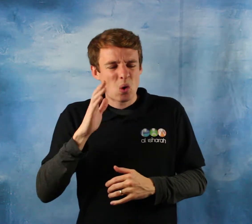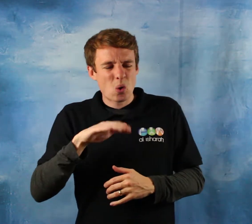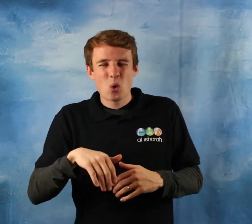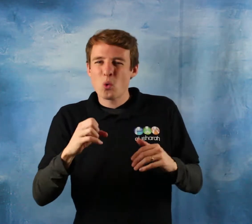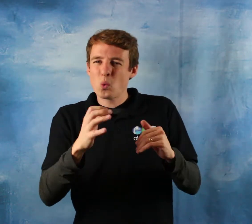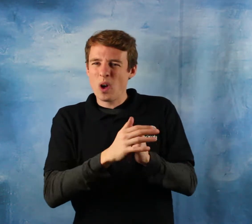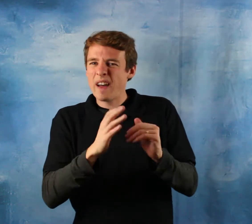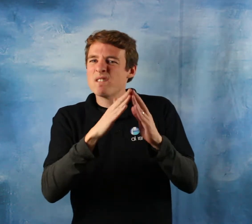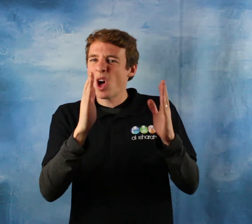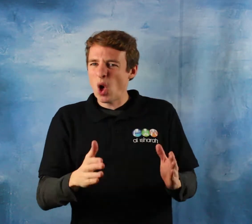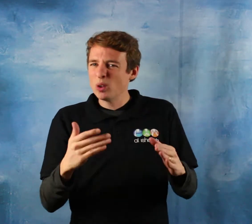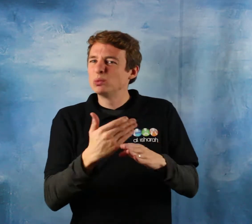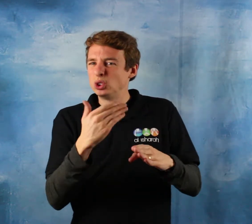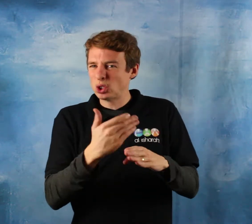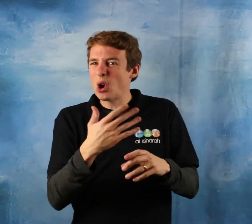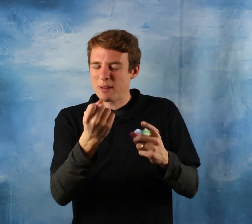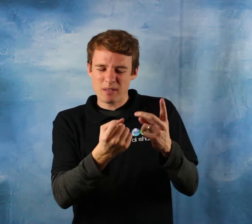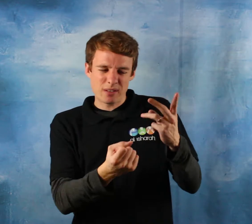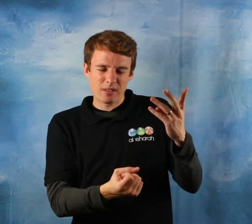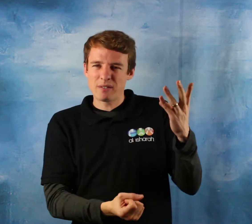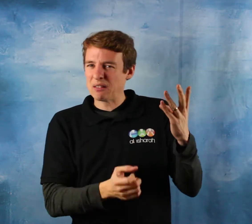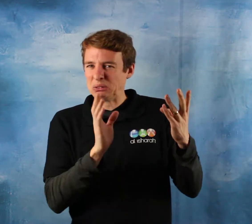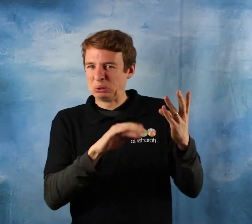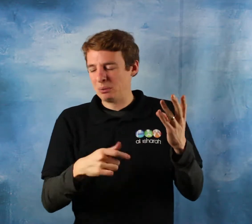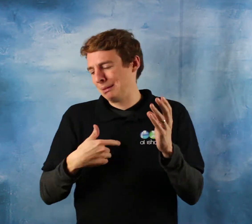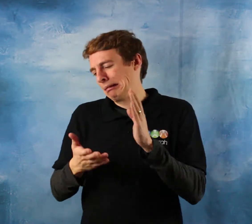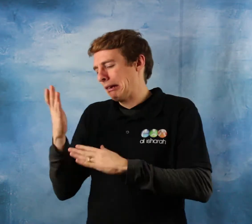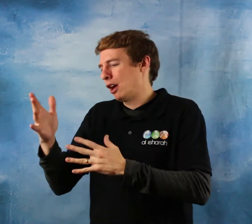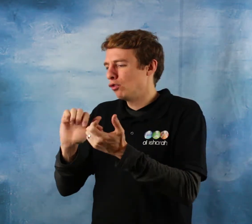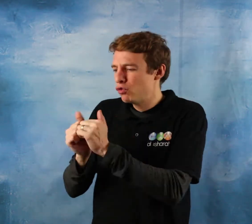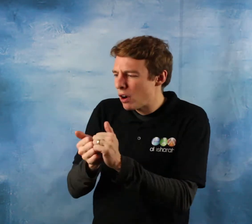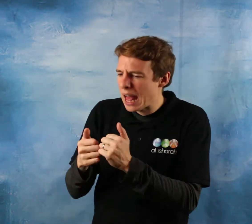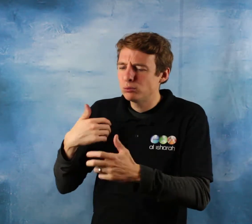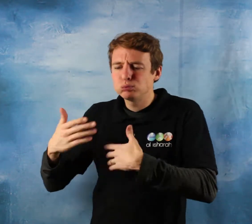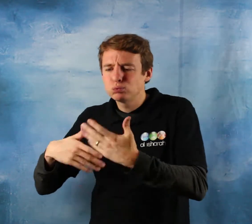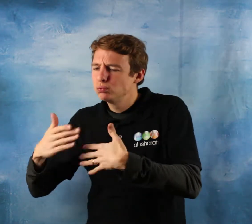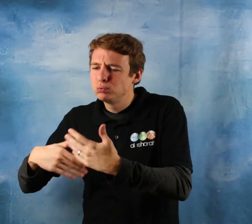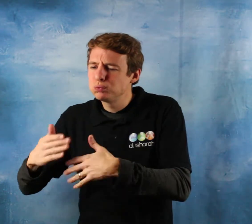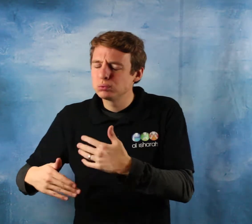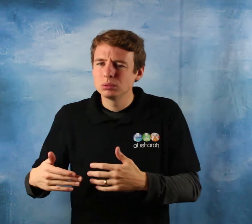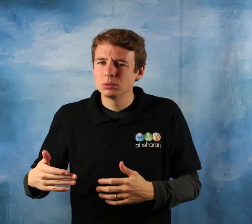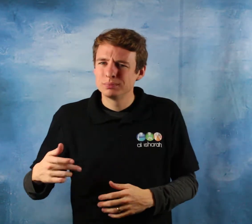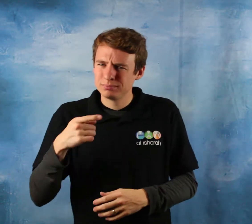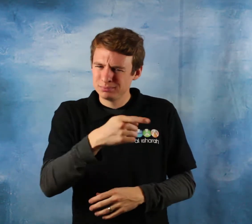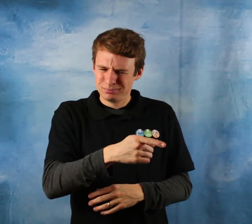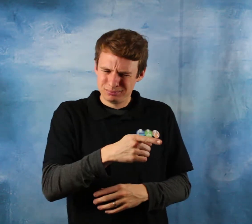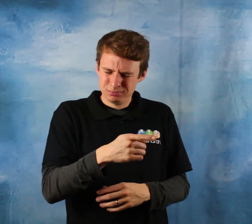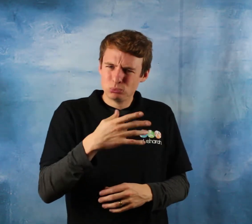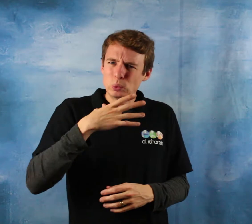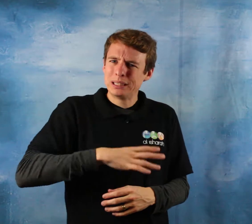doesn't she need to be entertained for just as much as you do Anas and